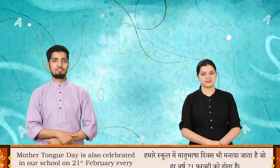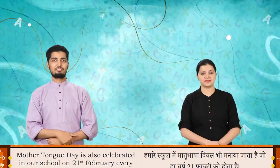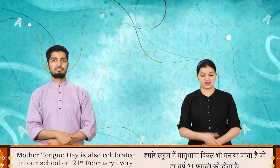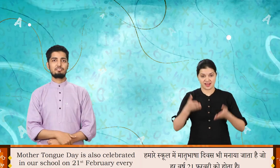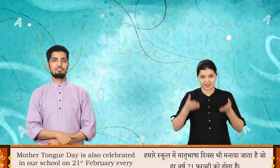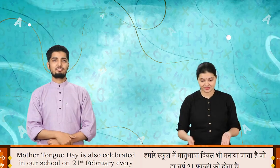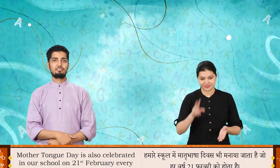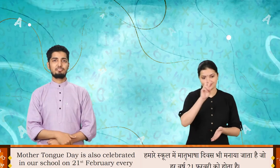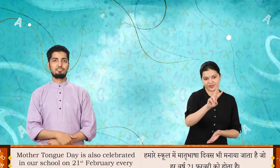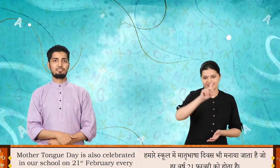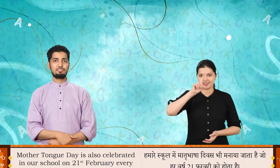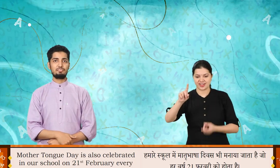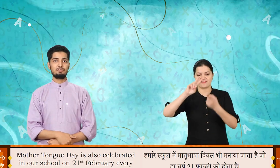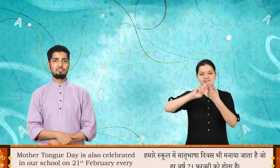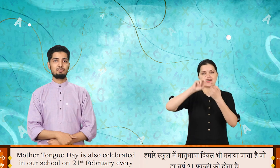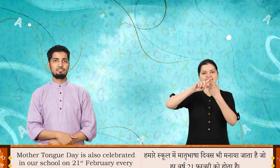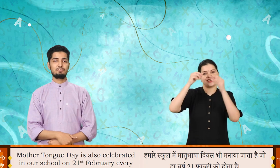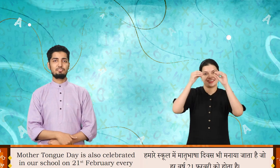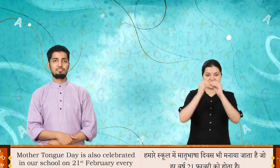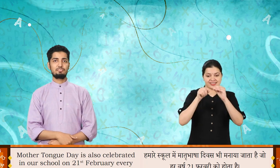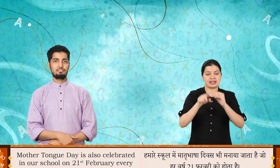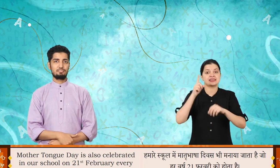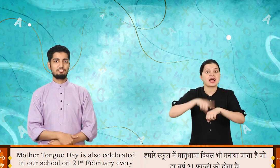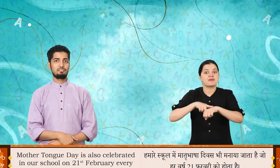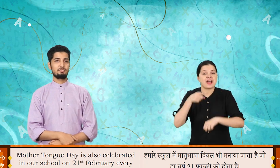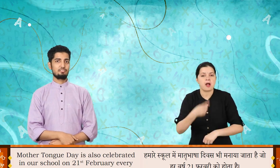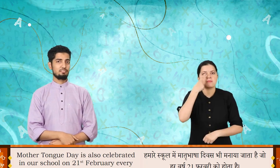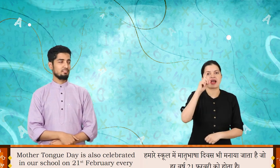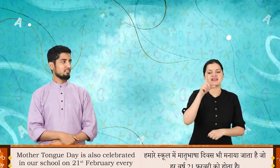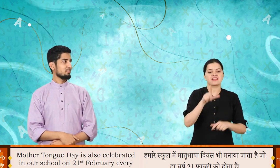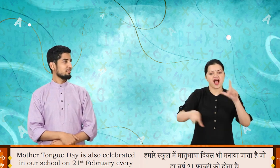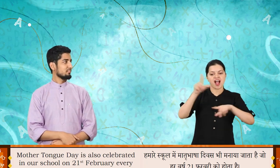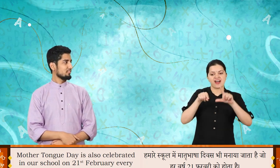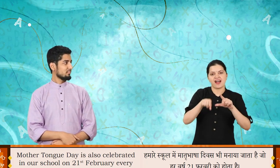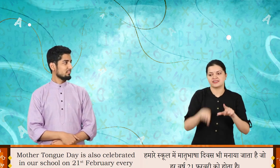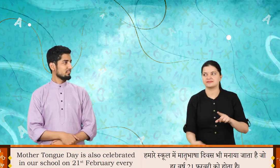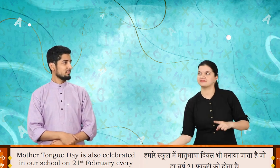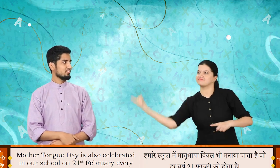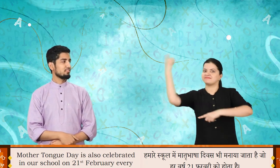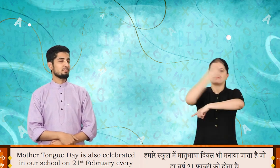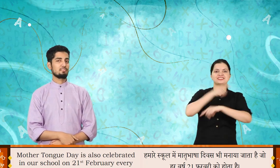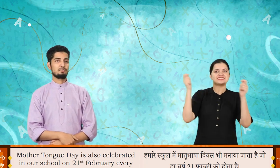Mother Tongue Day is also celebrated in our school on 21st February every year.